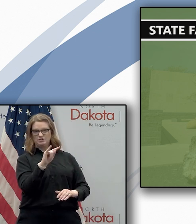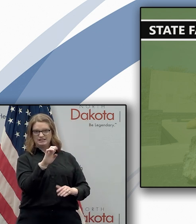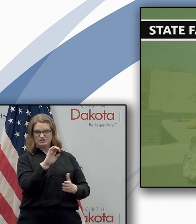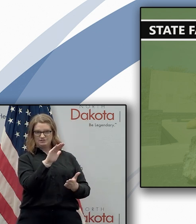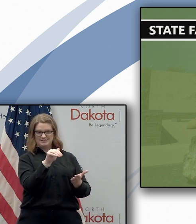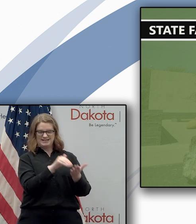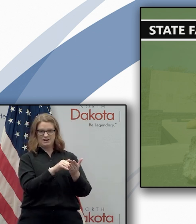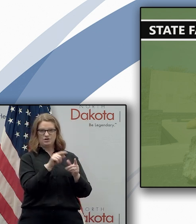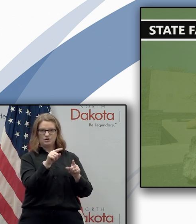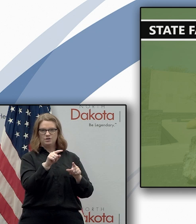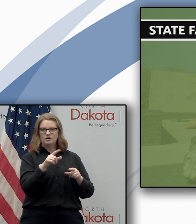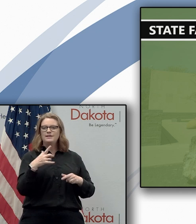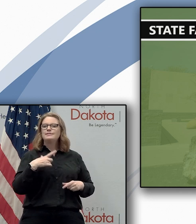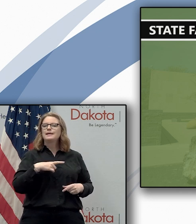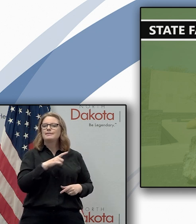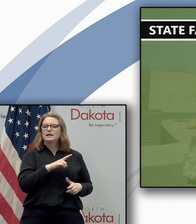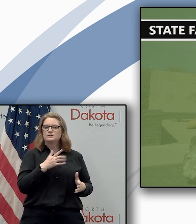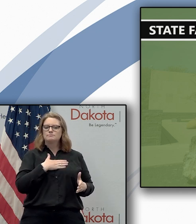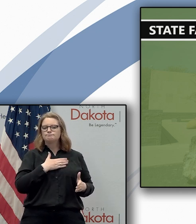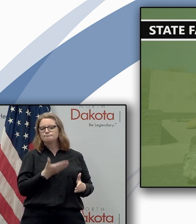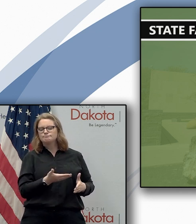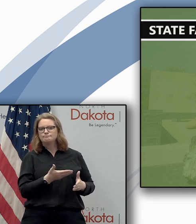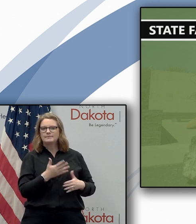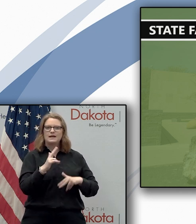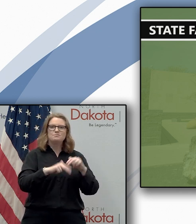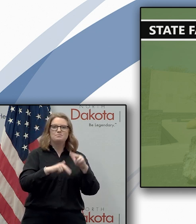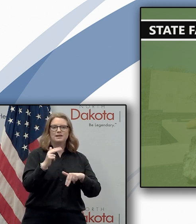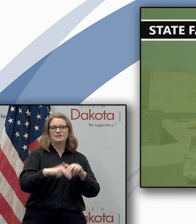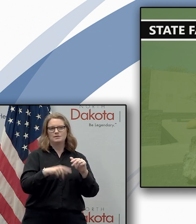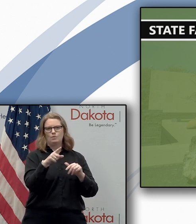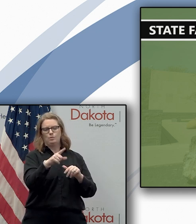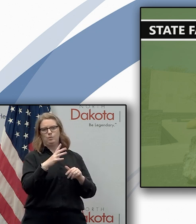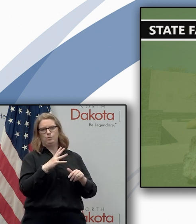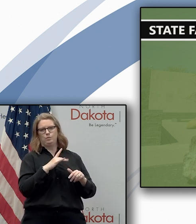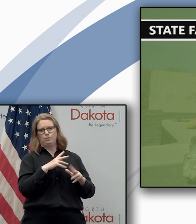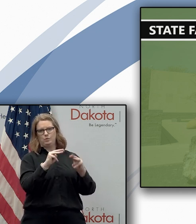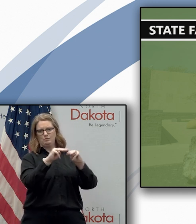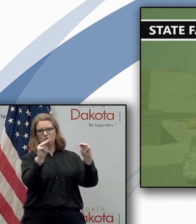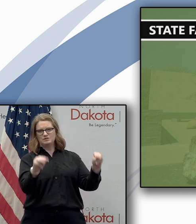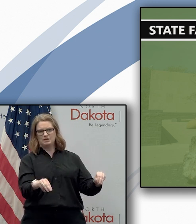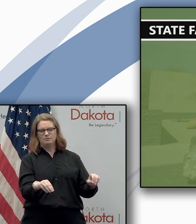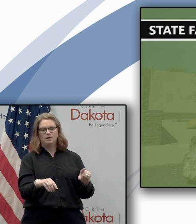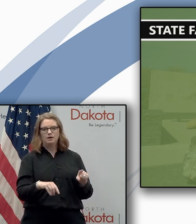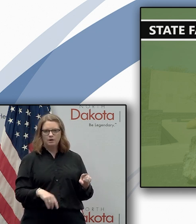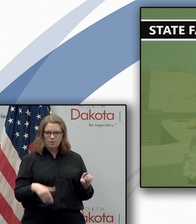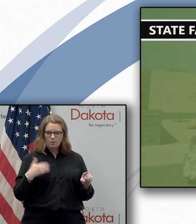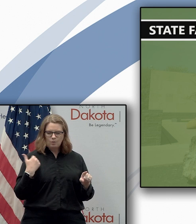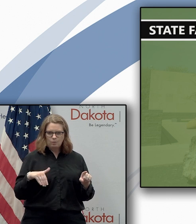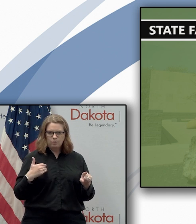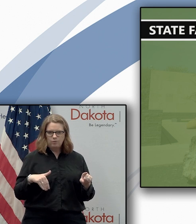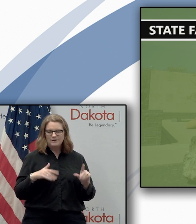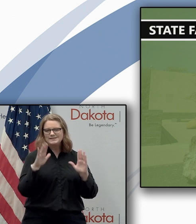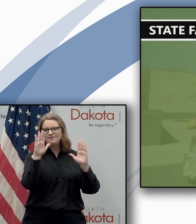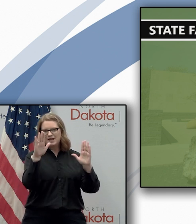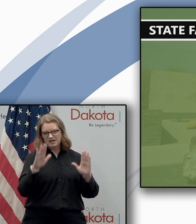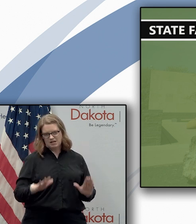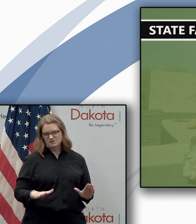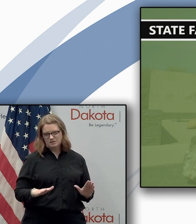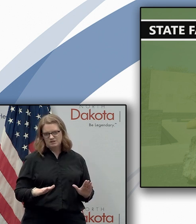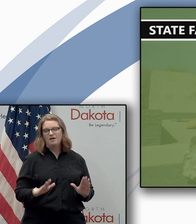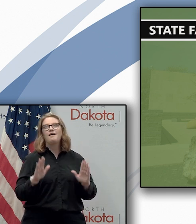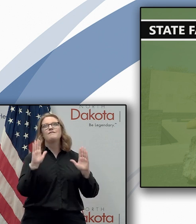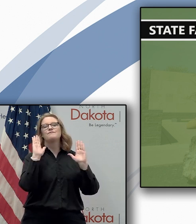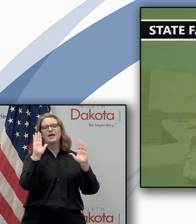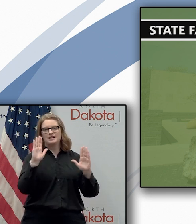stepped up in recent years and built a world-class museum it's a fantastic attraction it